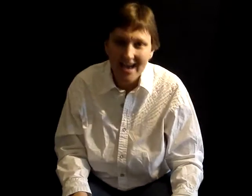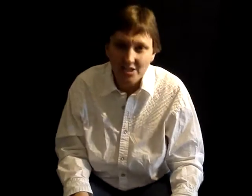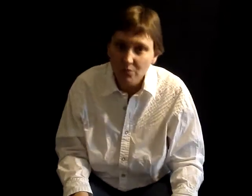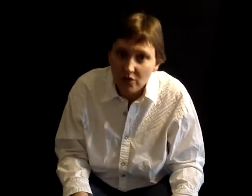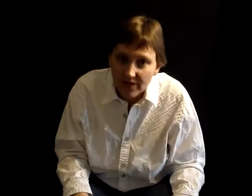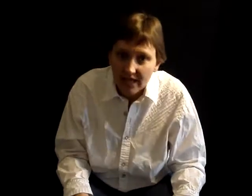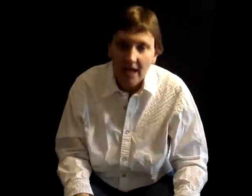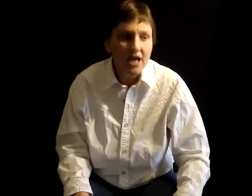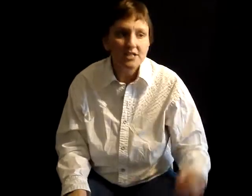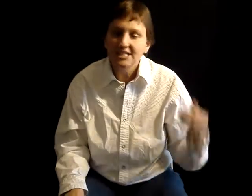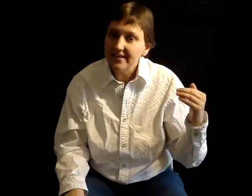that is proven.